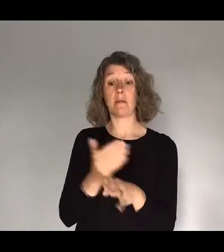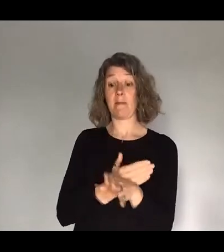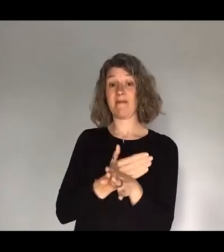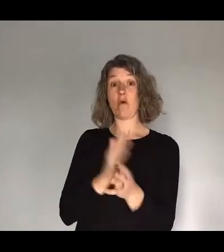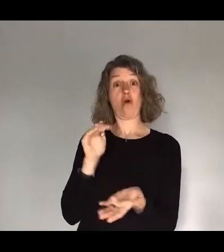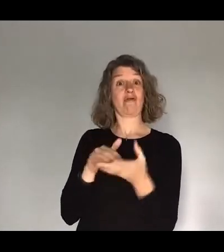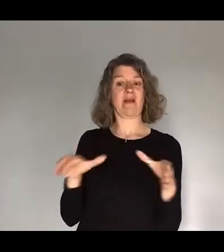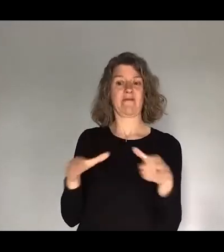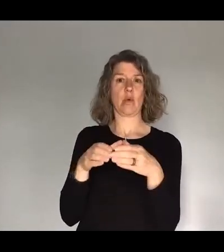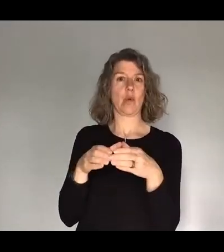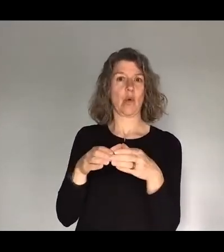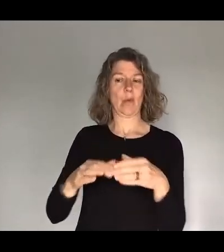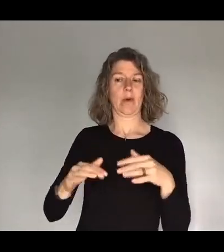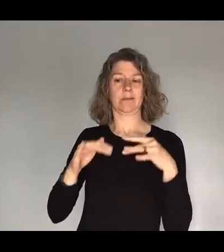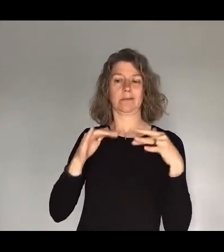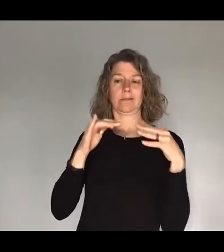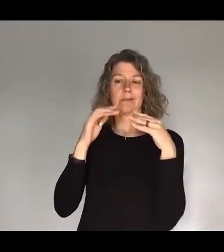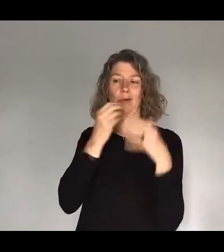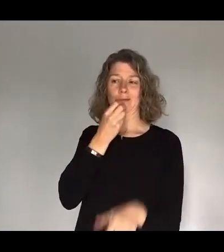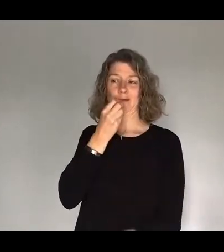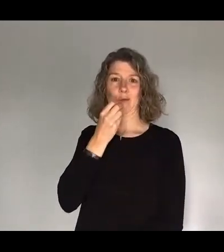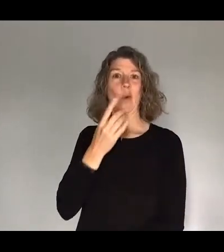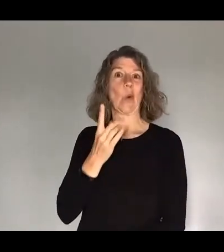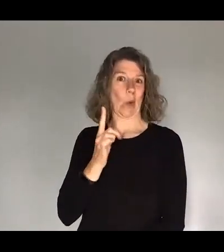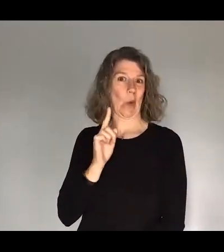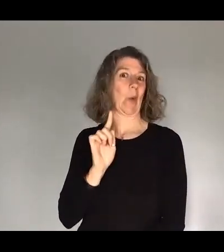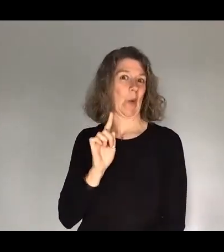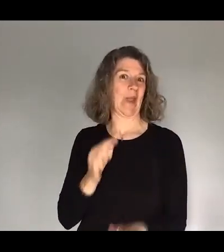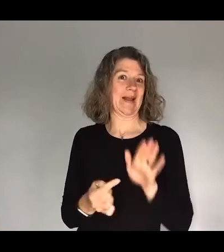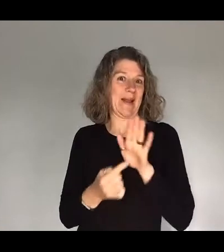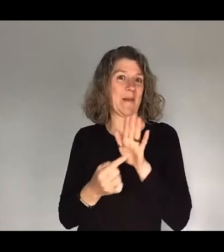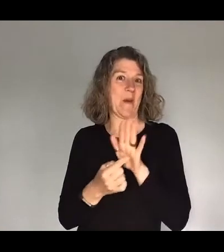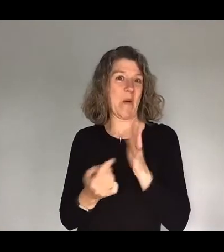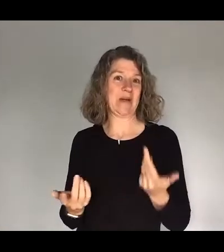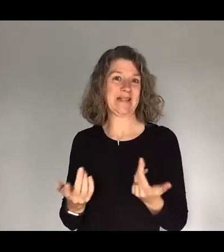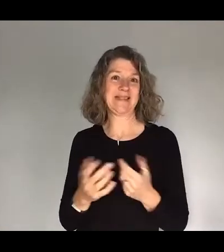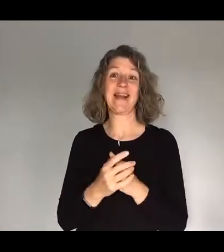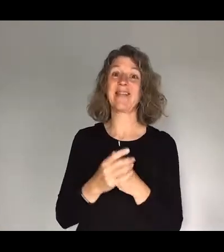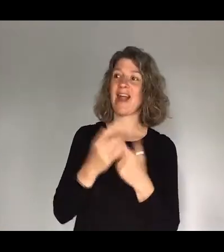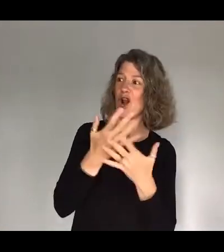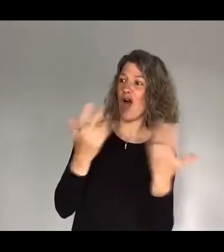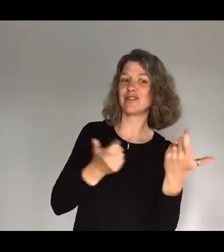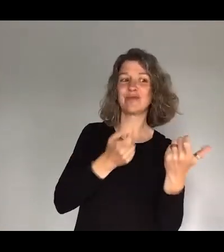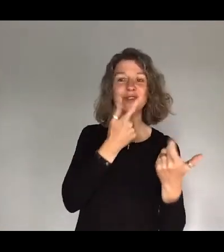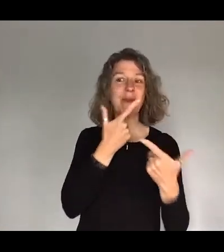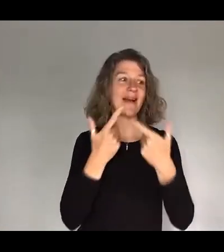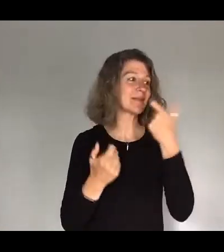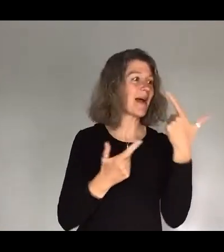That's the most important thing. You smell food, and you're greeted with all these smiles, and then you're placed in the group with a few other